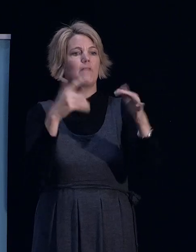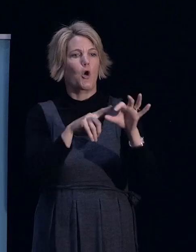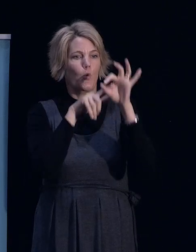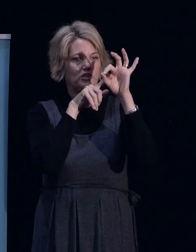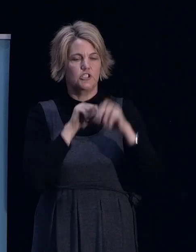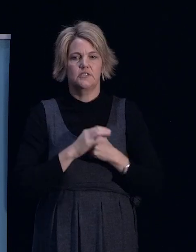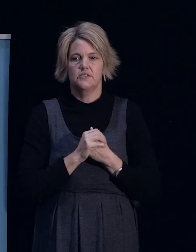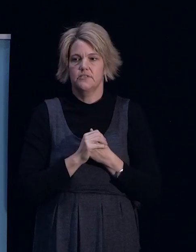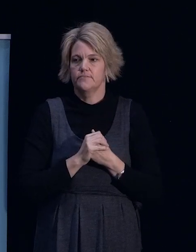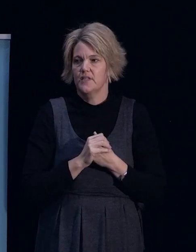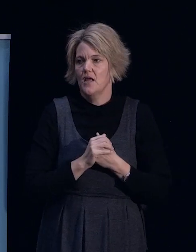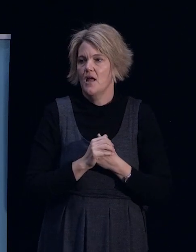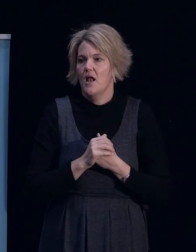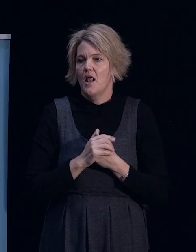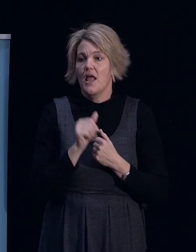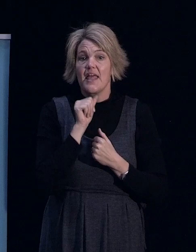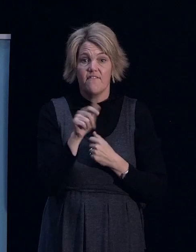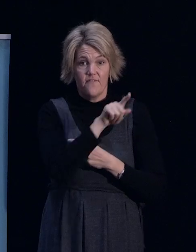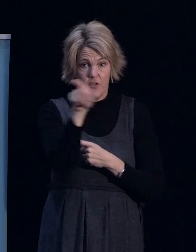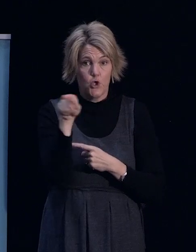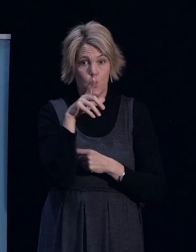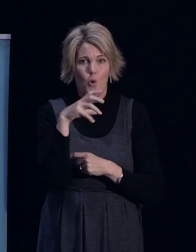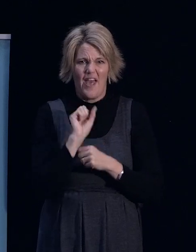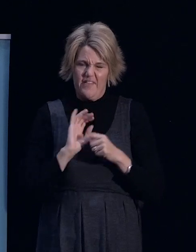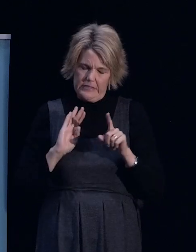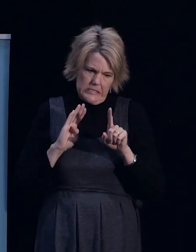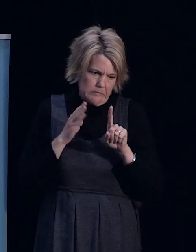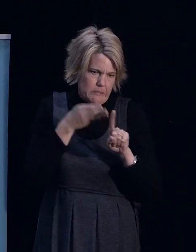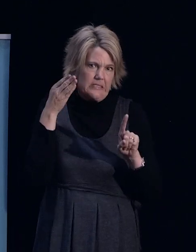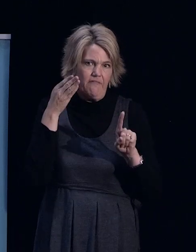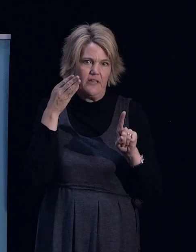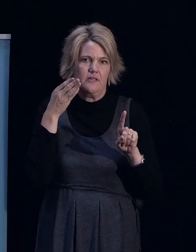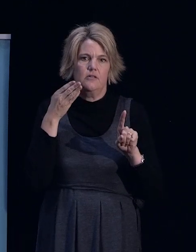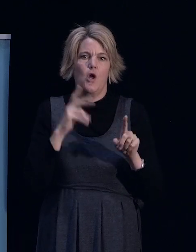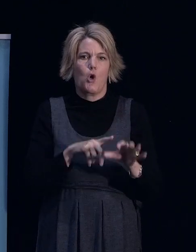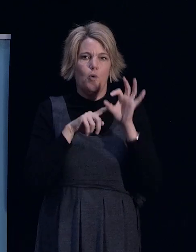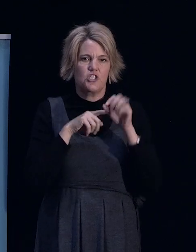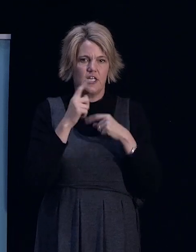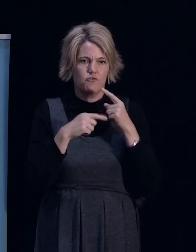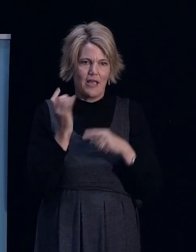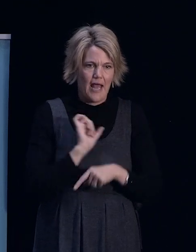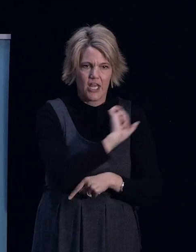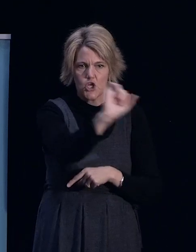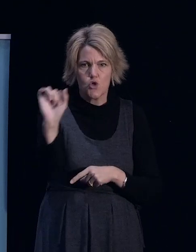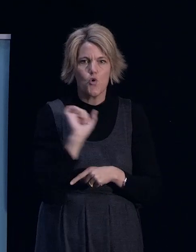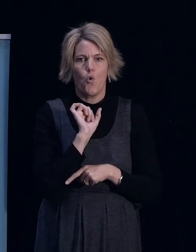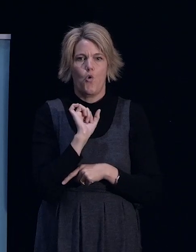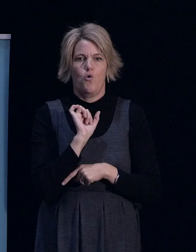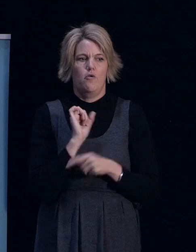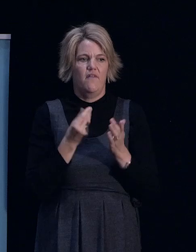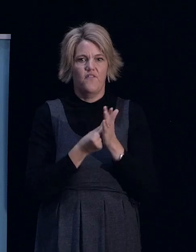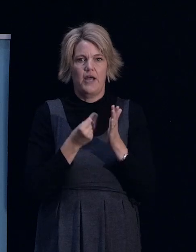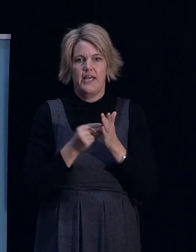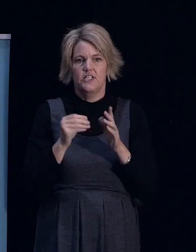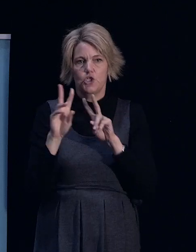would ask though, is that if you have specific issues around your own claim or your own financial issues,